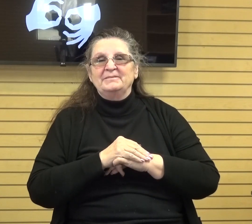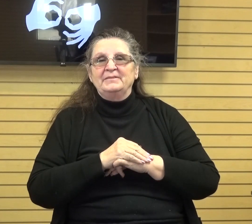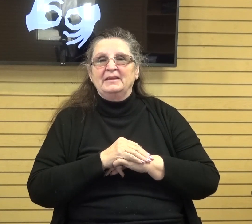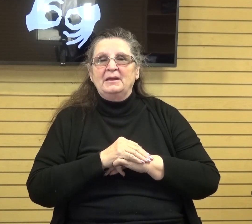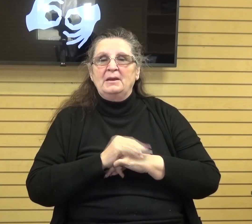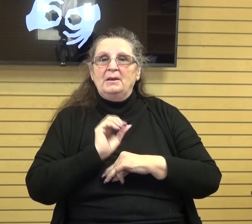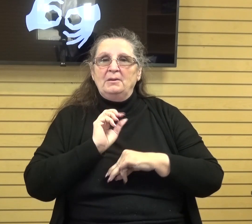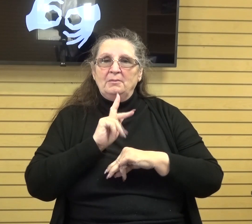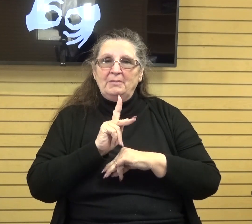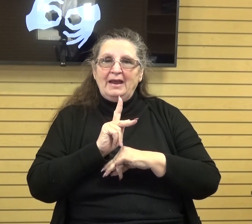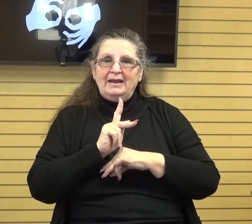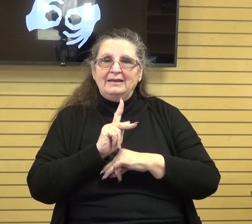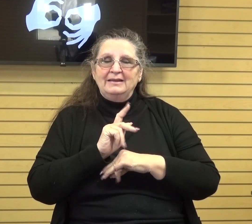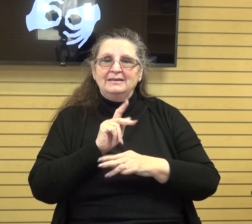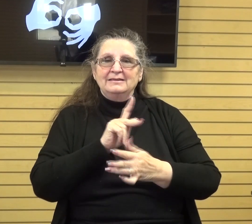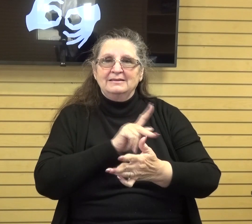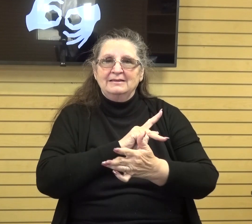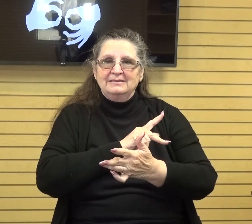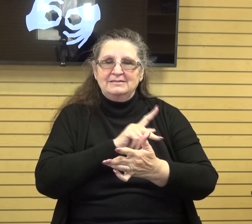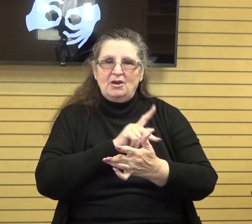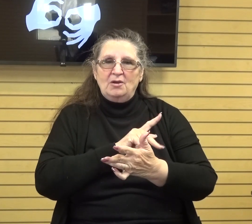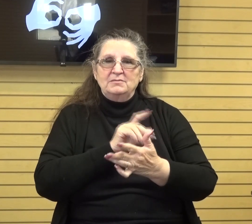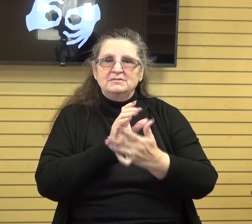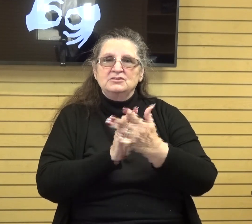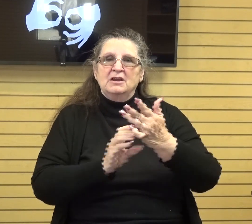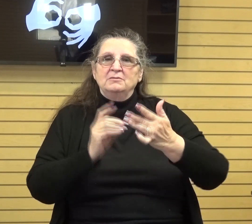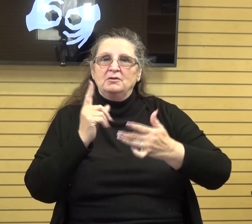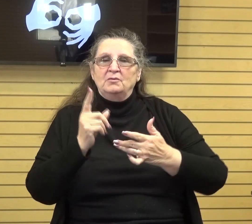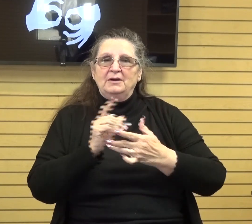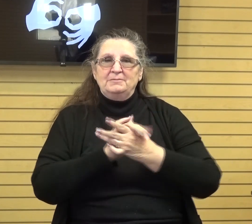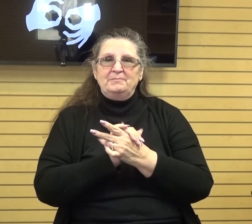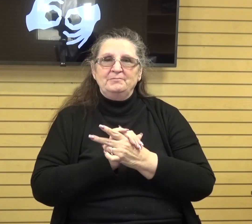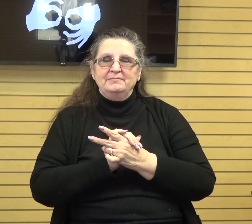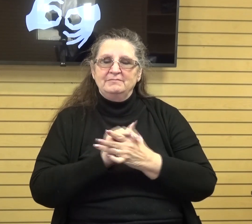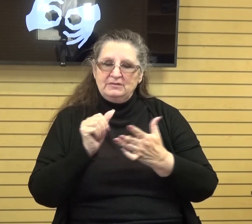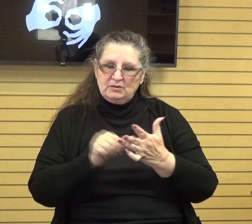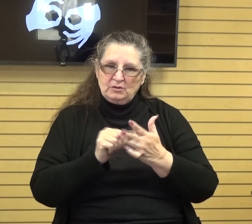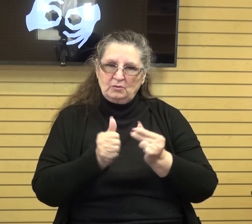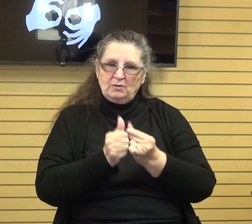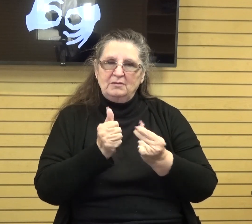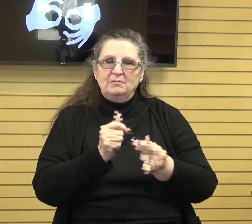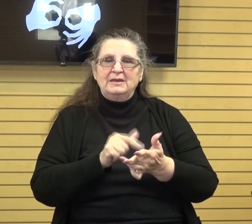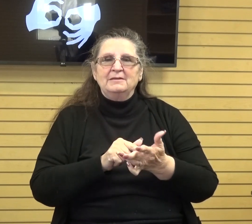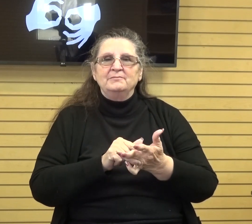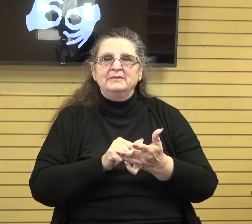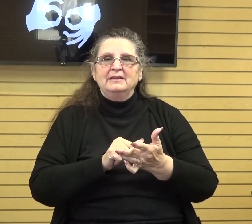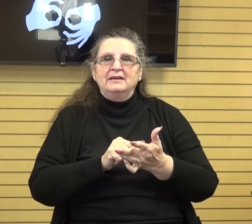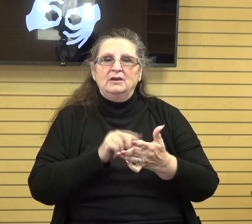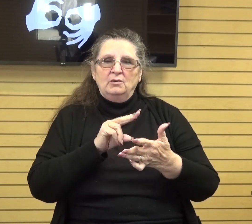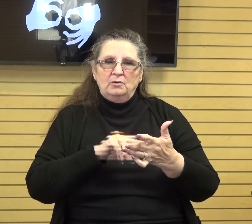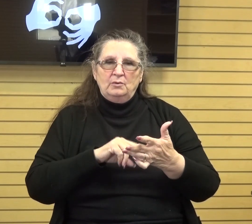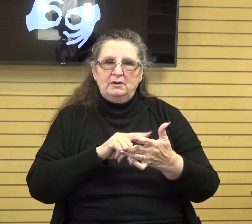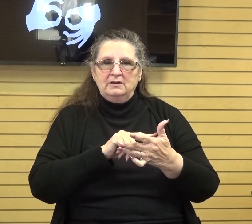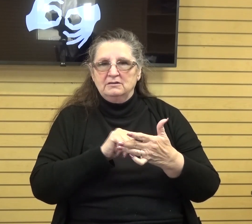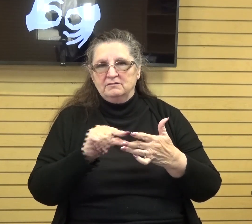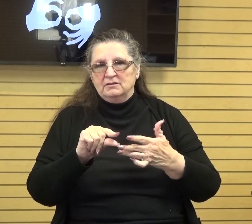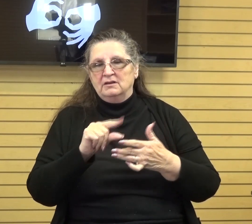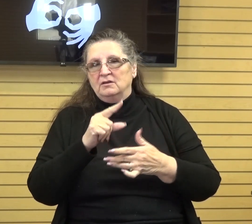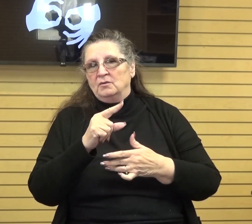in psalms one so turn to psalms one right now and we'll read the first three uh verses this